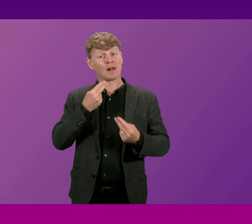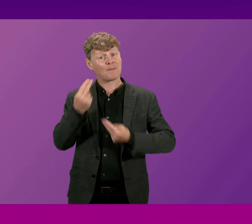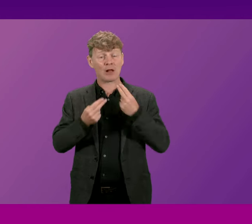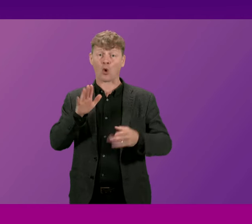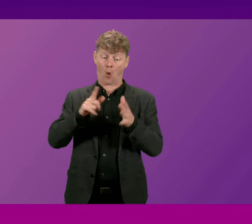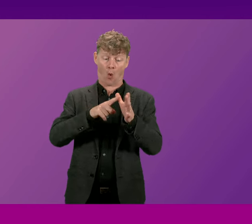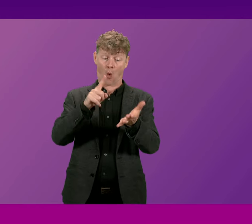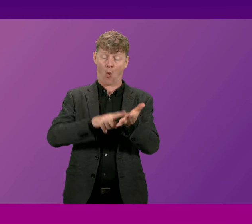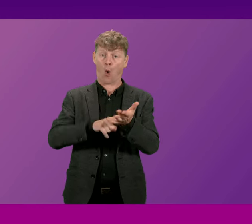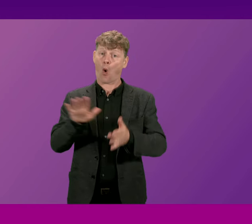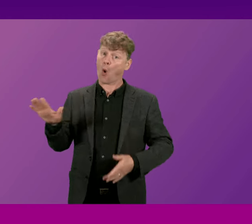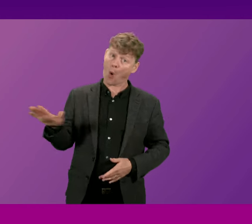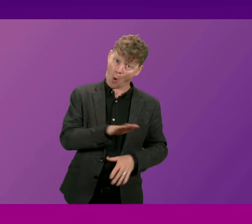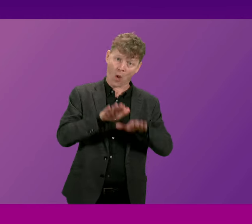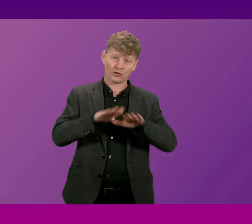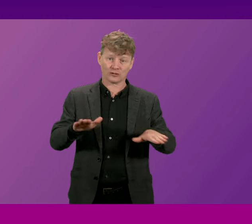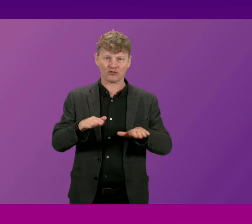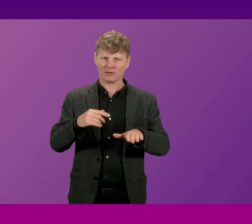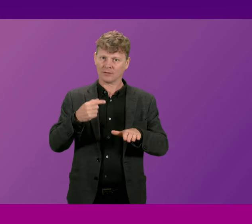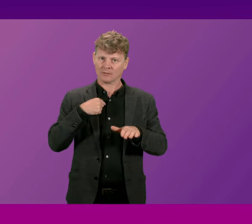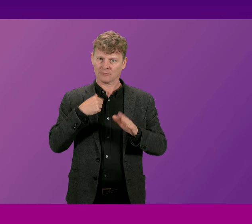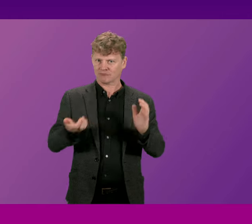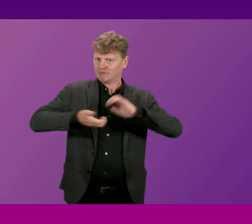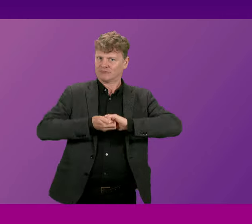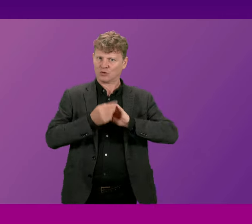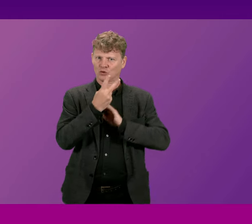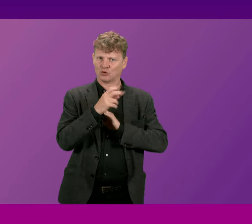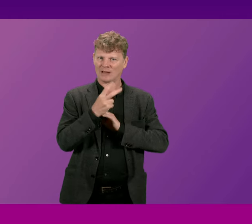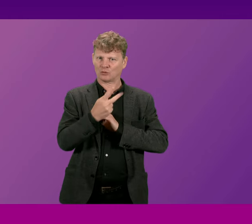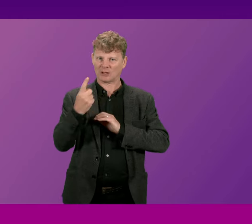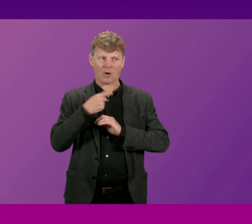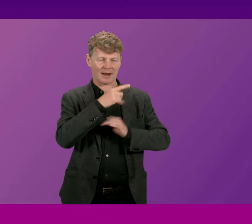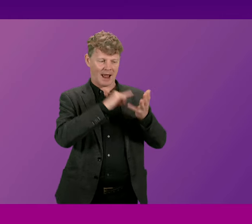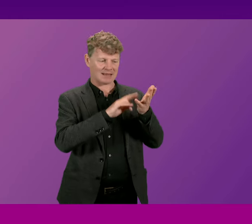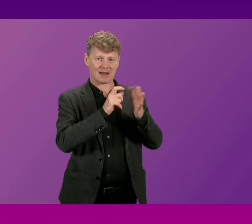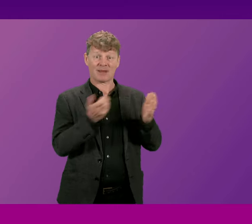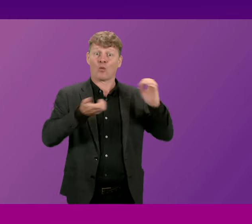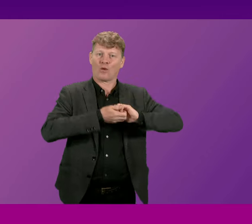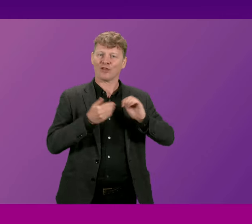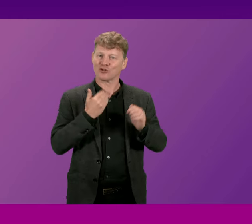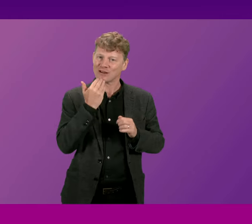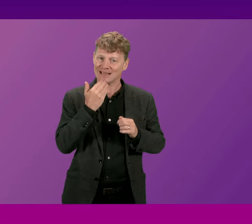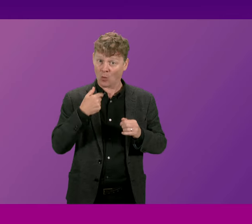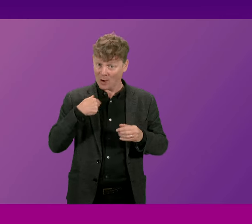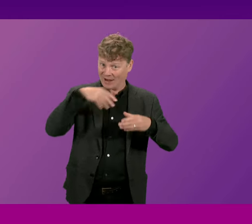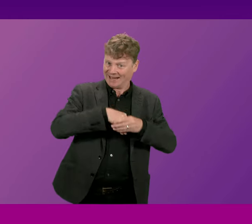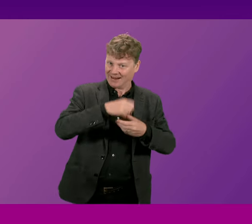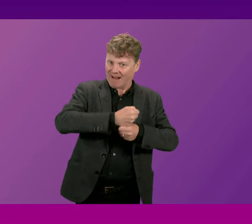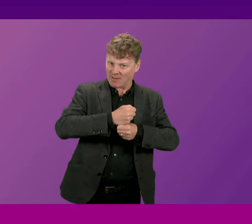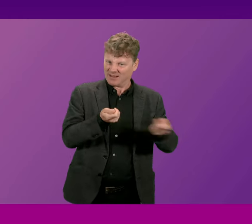the Scottish Greens secured back in 2021 this was being delivered when we were in government